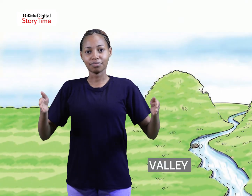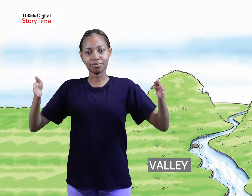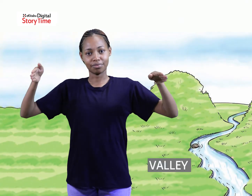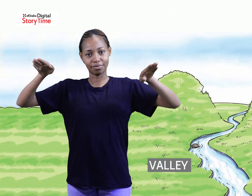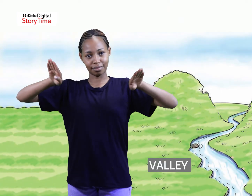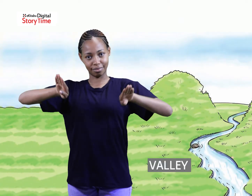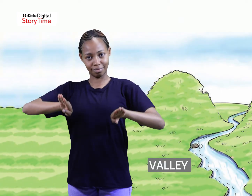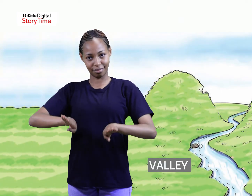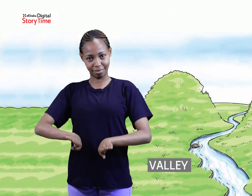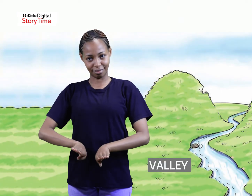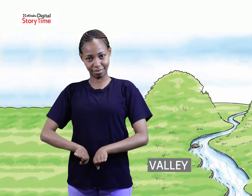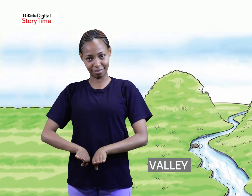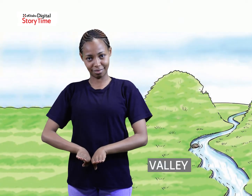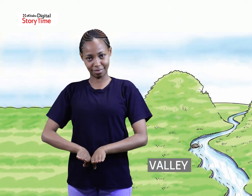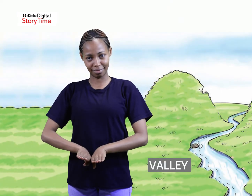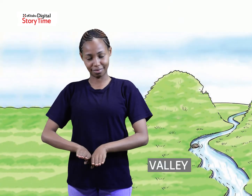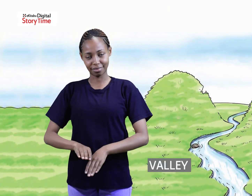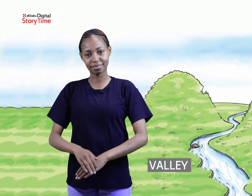Valley.